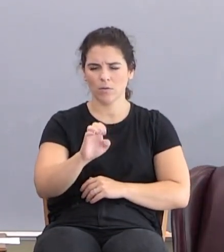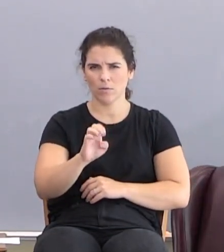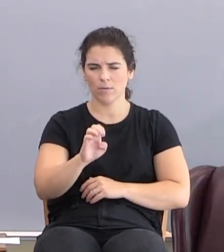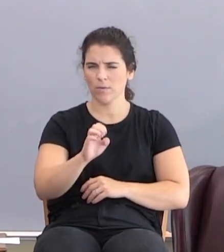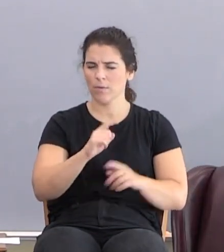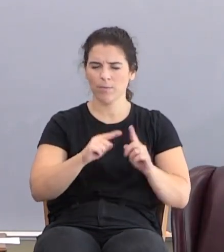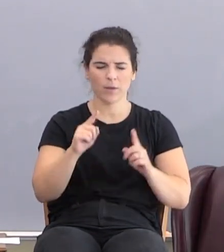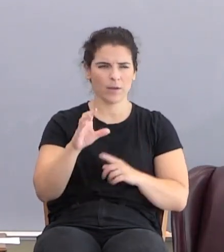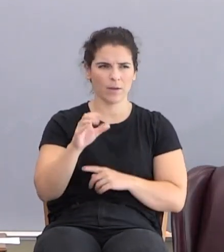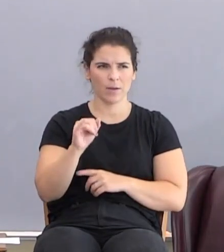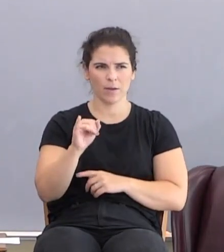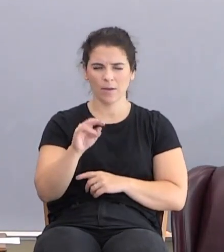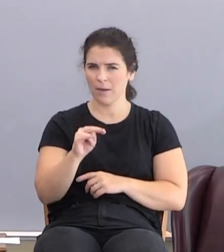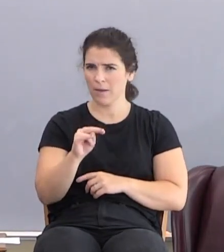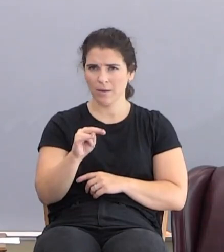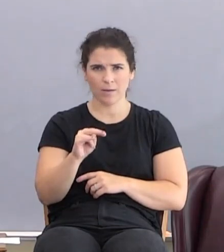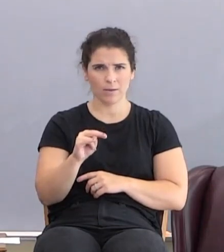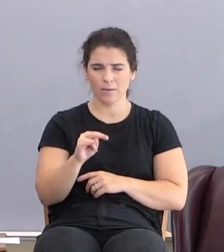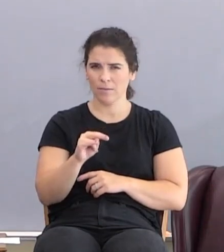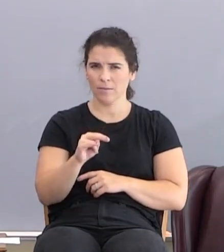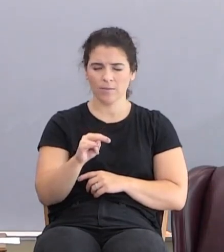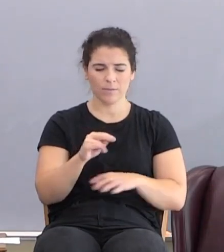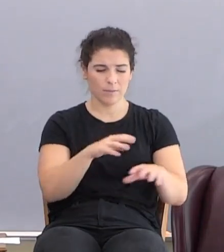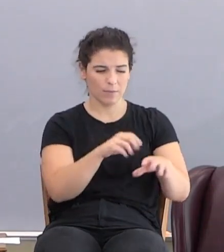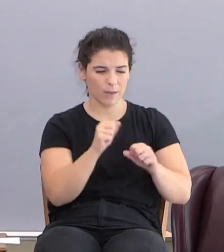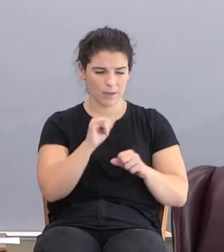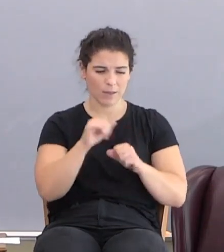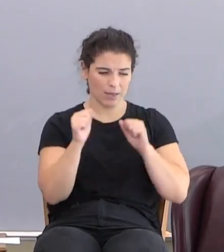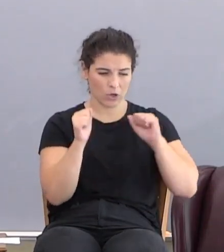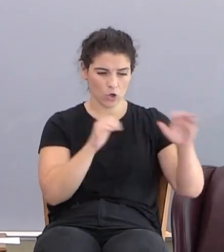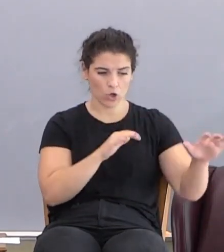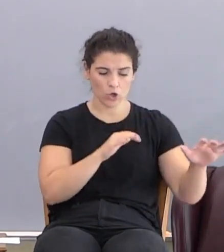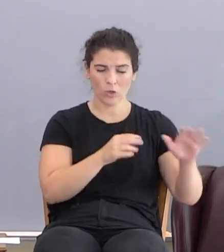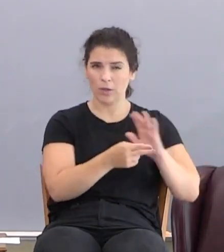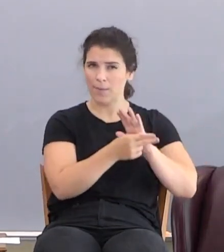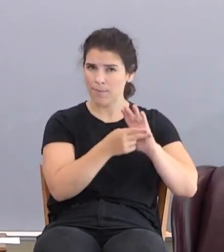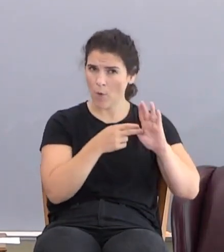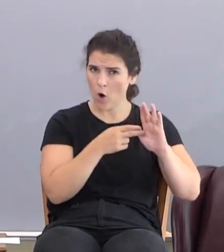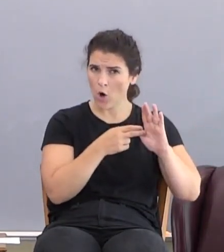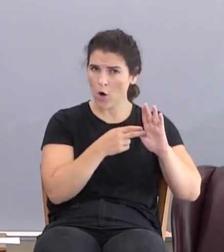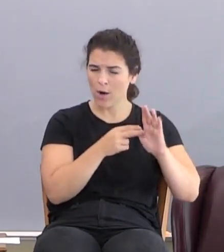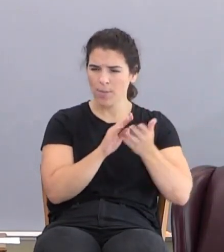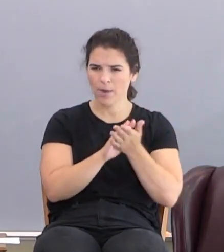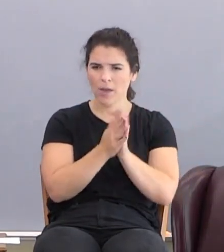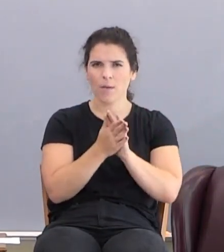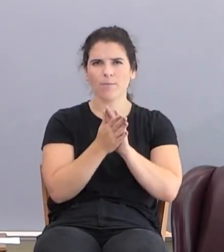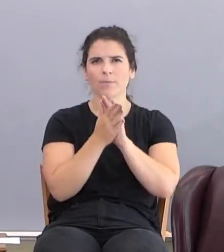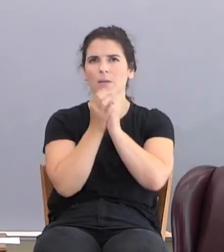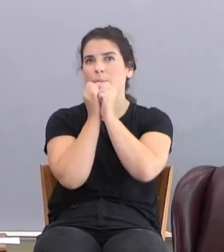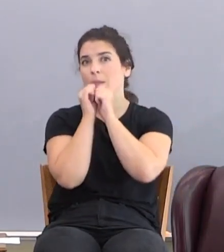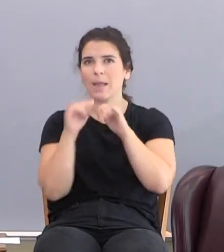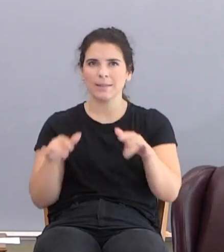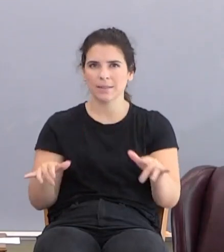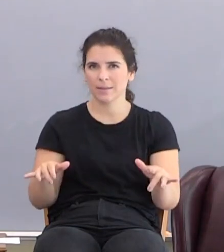But Cain takes that curse, that mark of a curse, and turns it into a blessing.